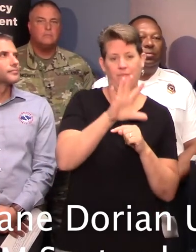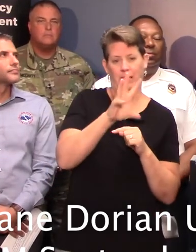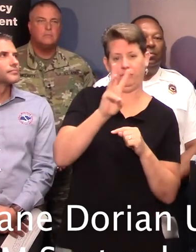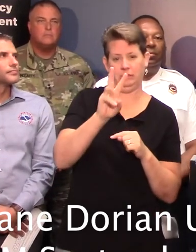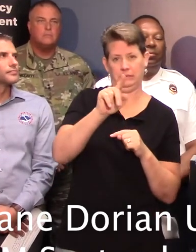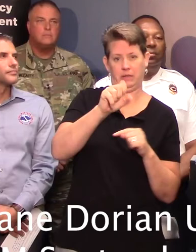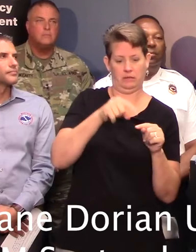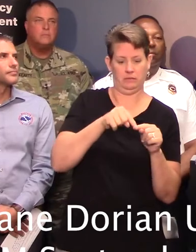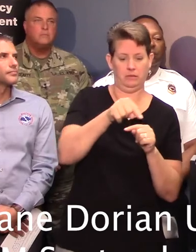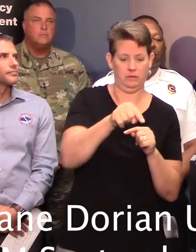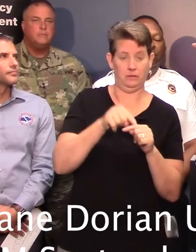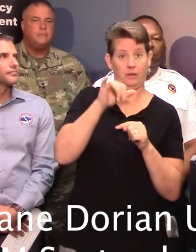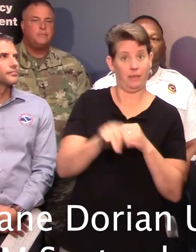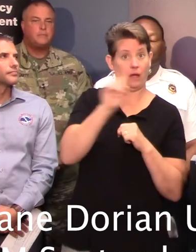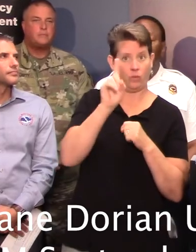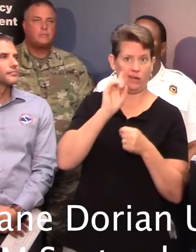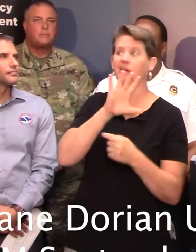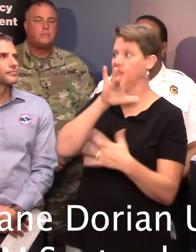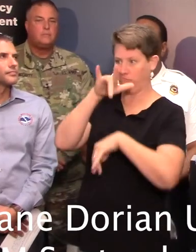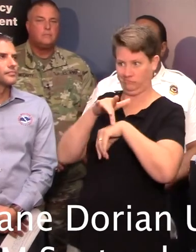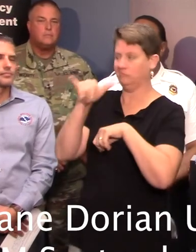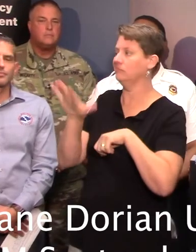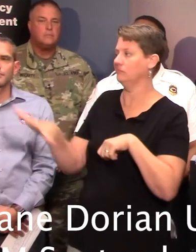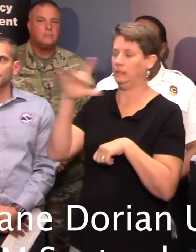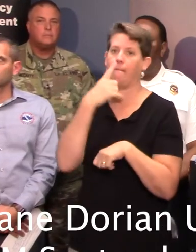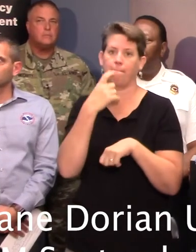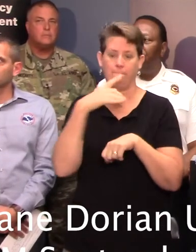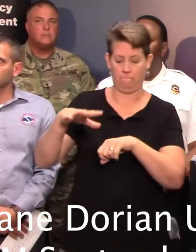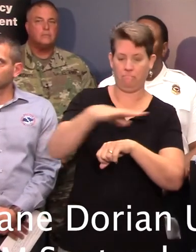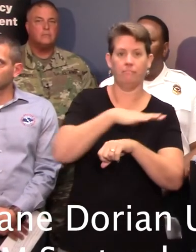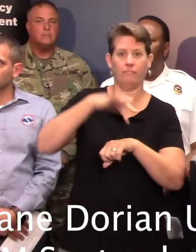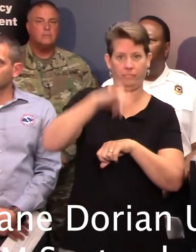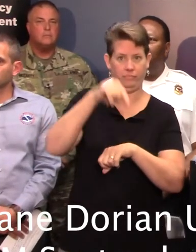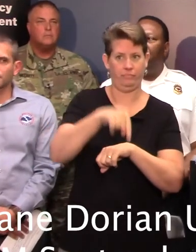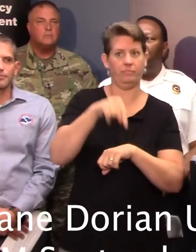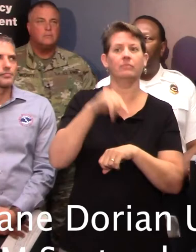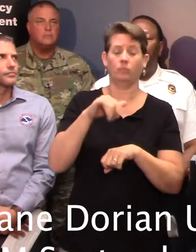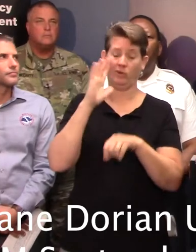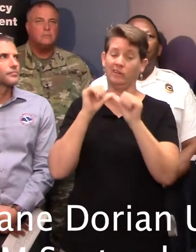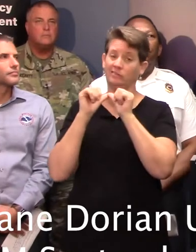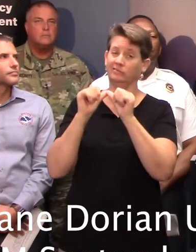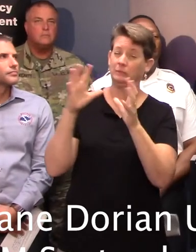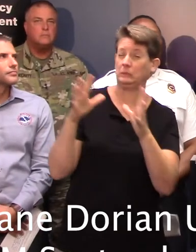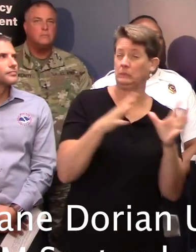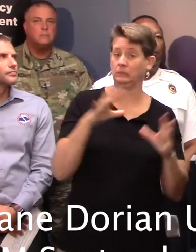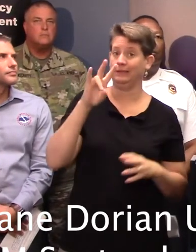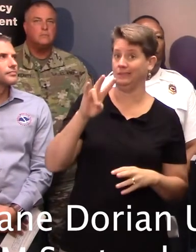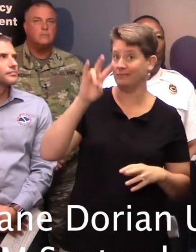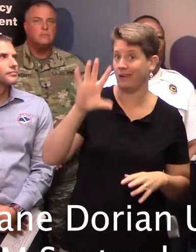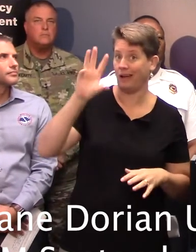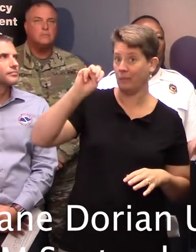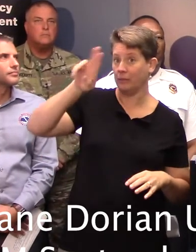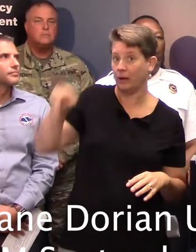within that red section on the chart there. It is within the sustained 75 miles an hour. We were sitting on the